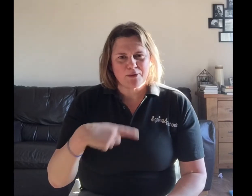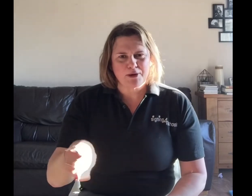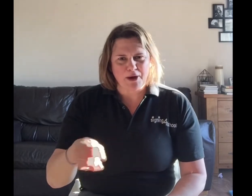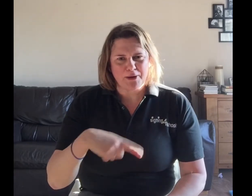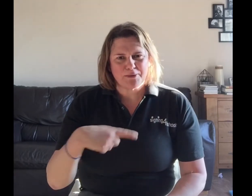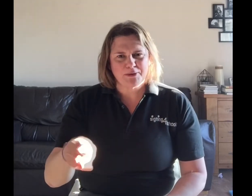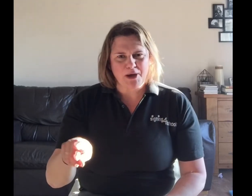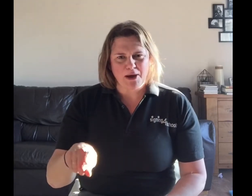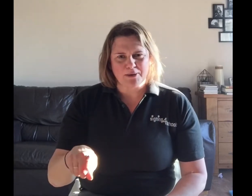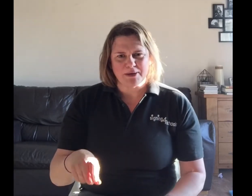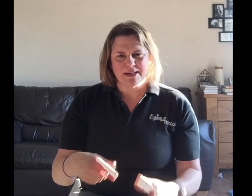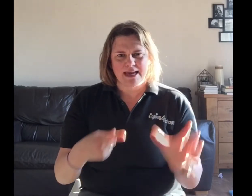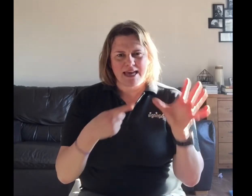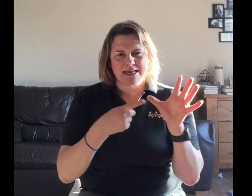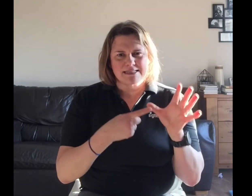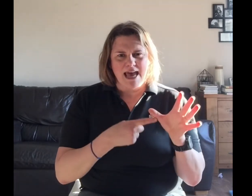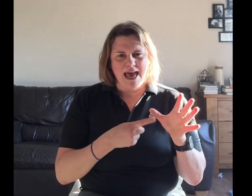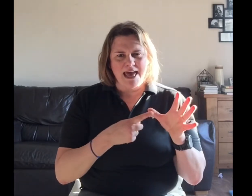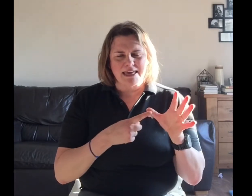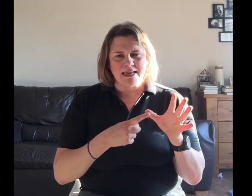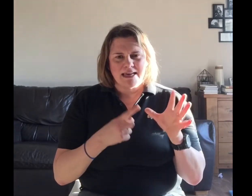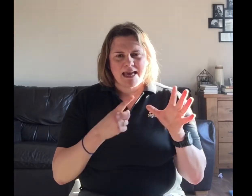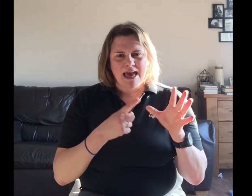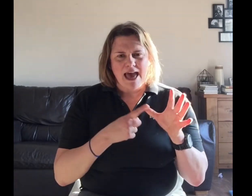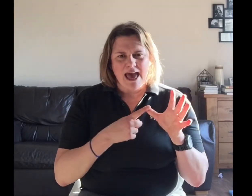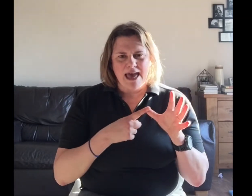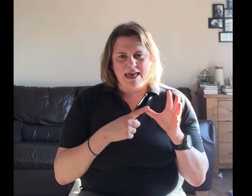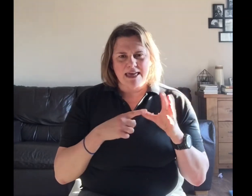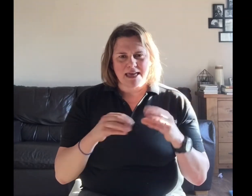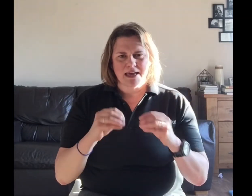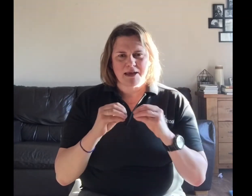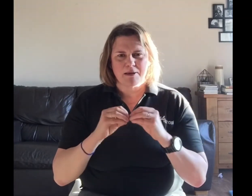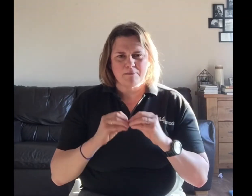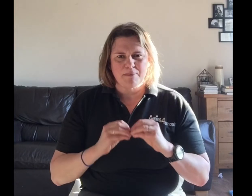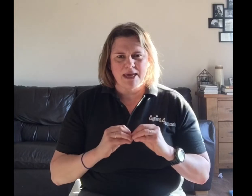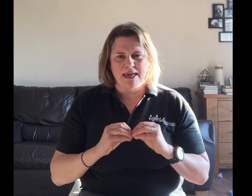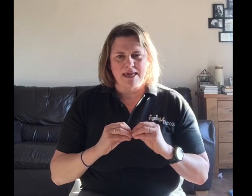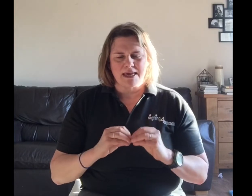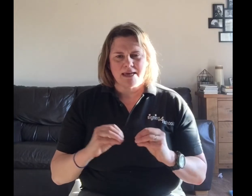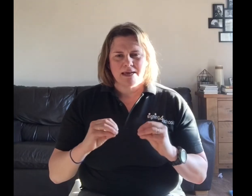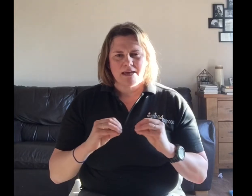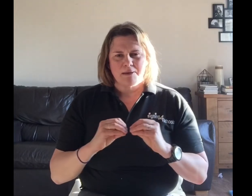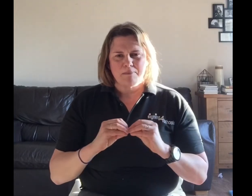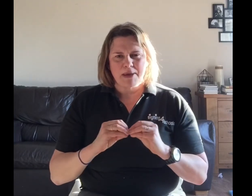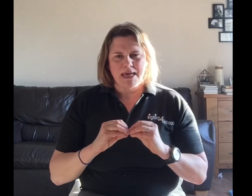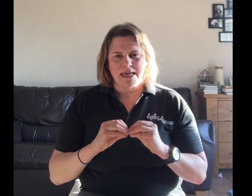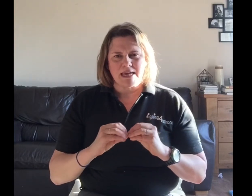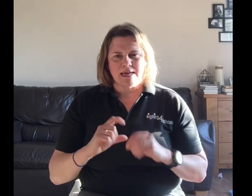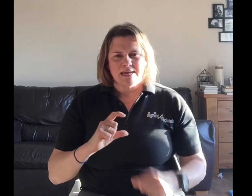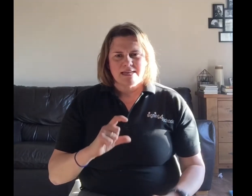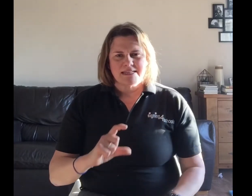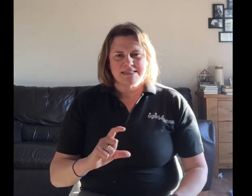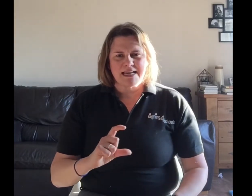Go. Go. Here's A, A, B, B, C,